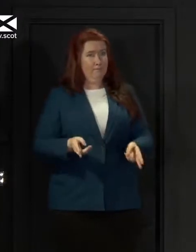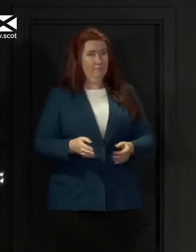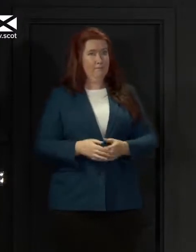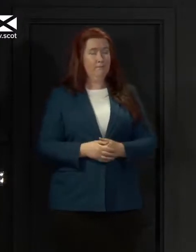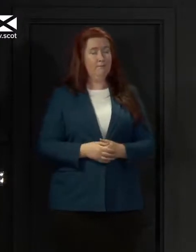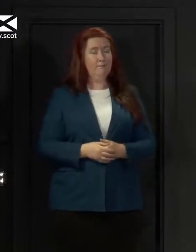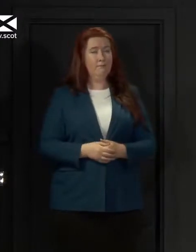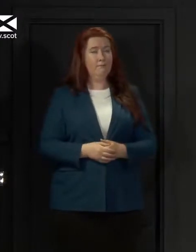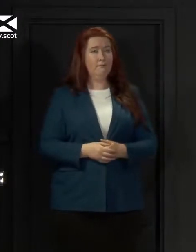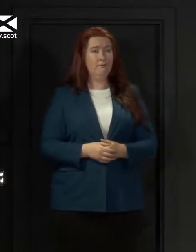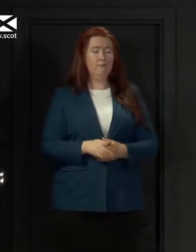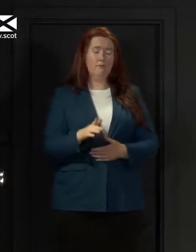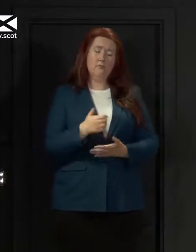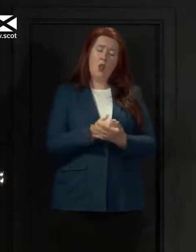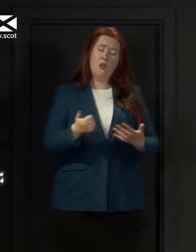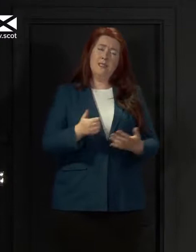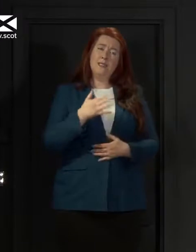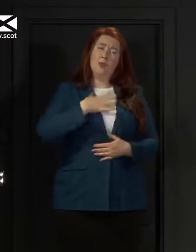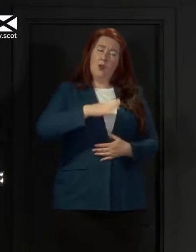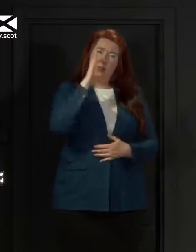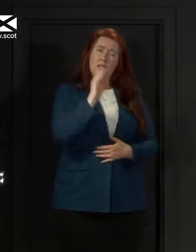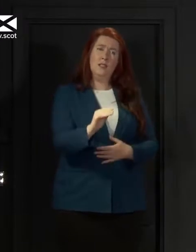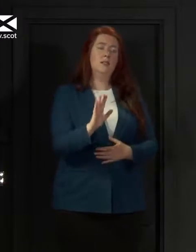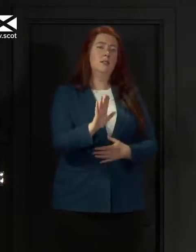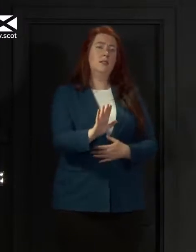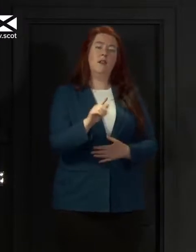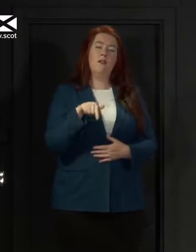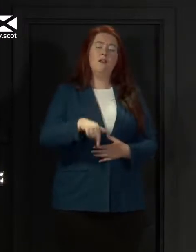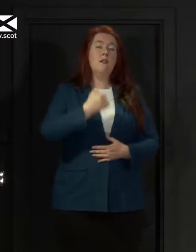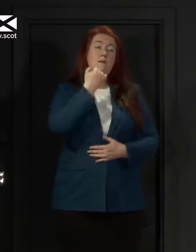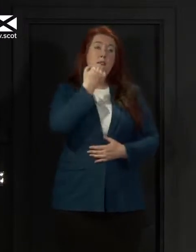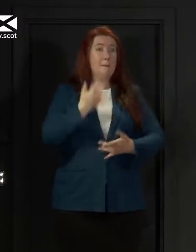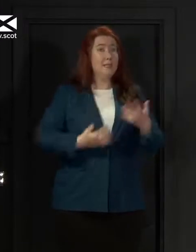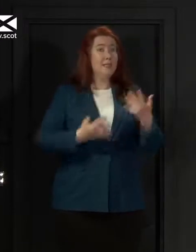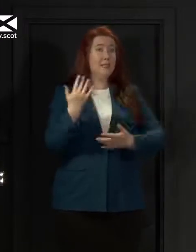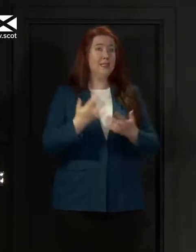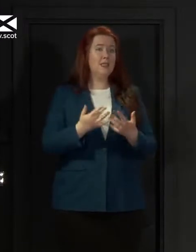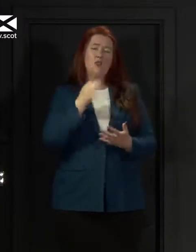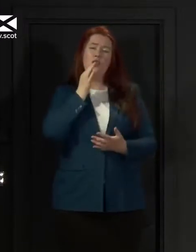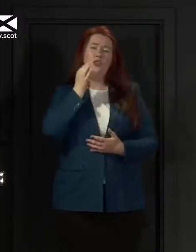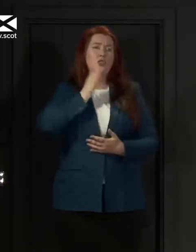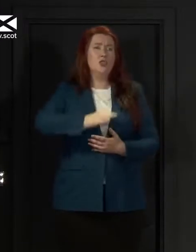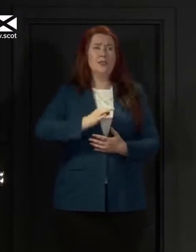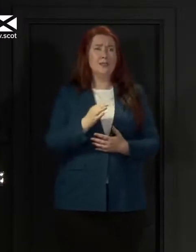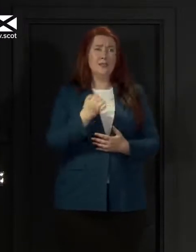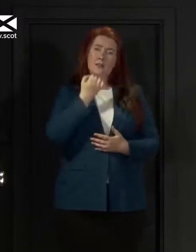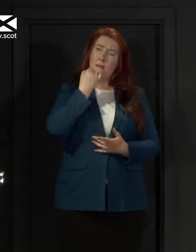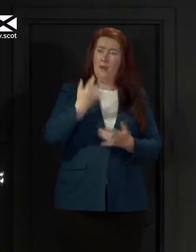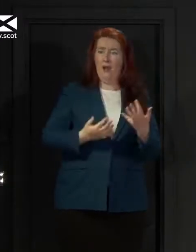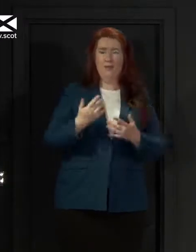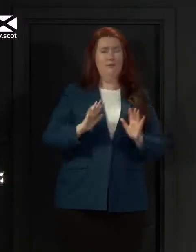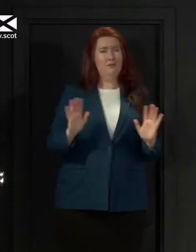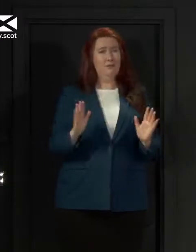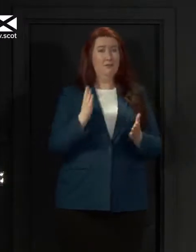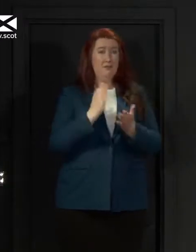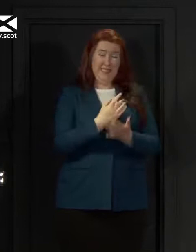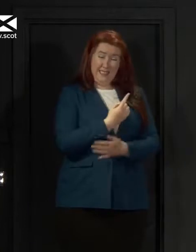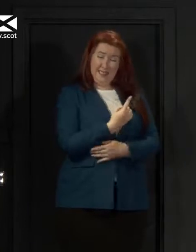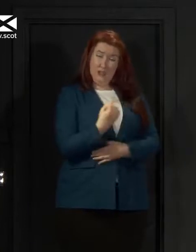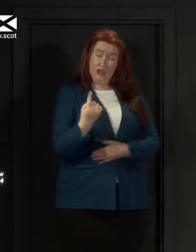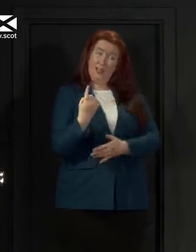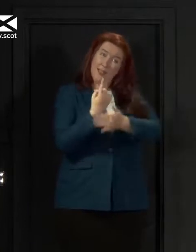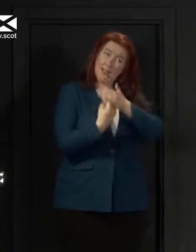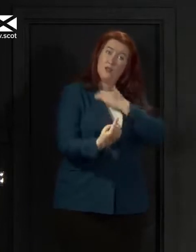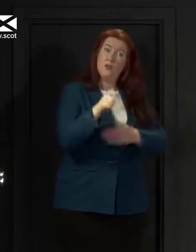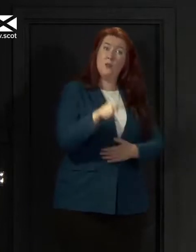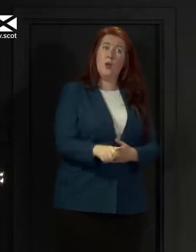And as always, I want to stress that these numbers are more than statistics. They represent individuals whose